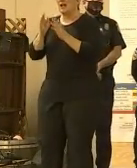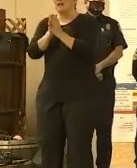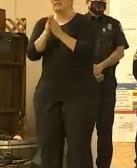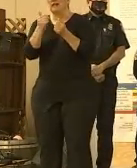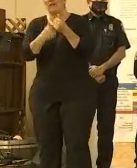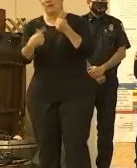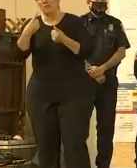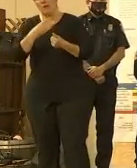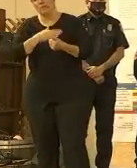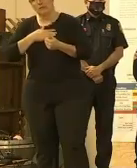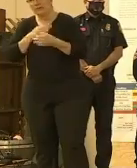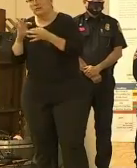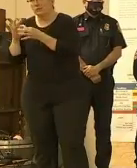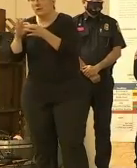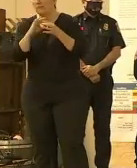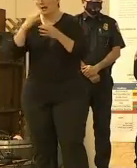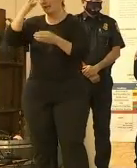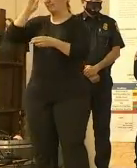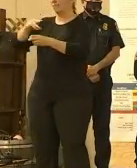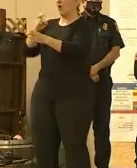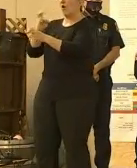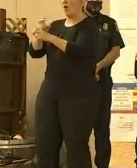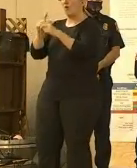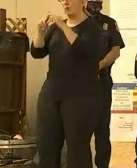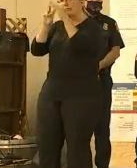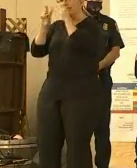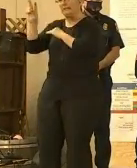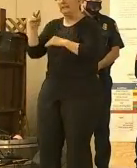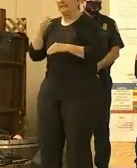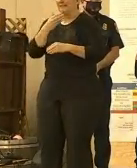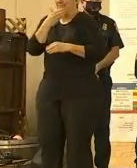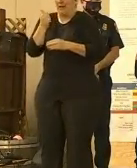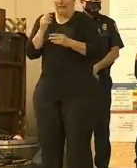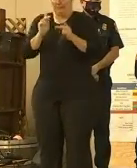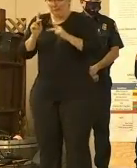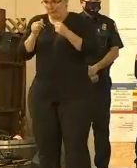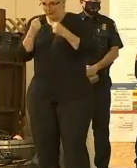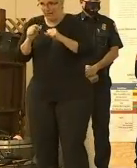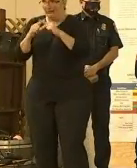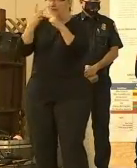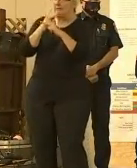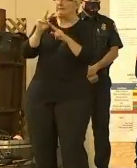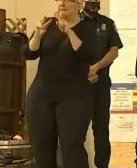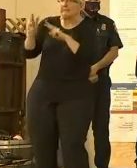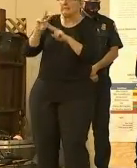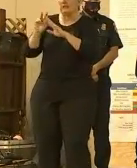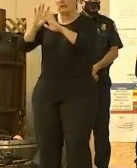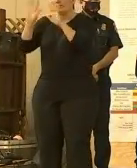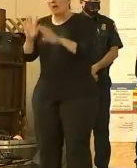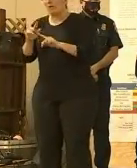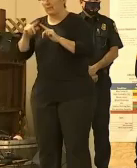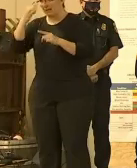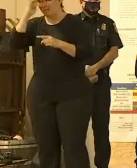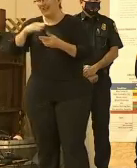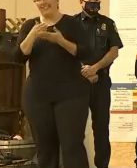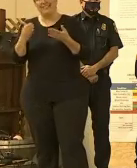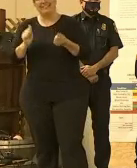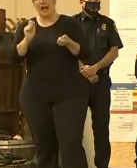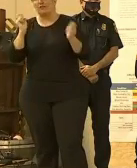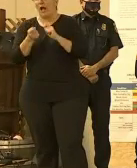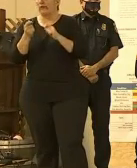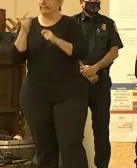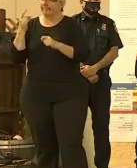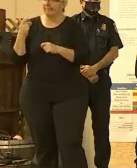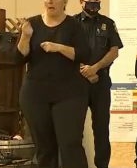very unpredictable at times. We have the best folks around trying to watch that for us and predict that weather, but things can change rapidly as it moves across the